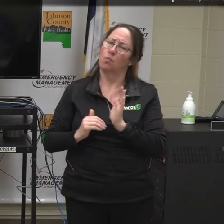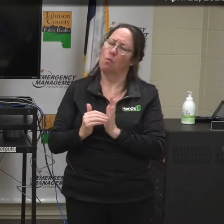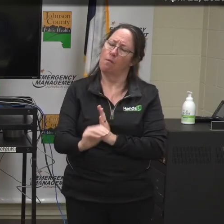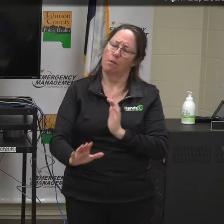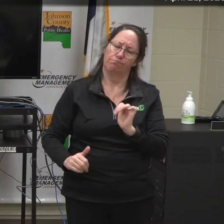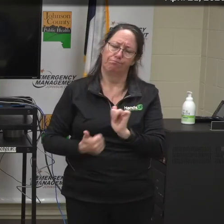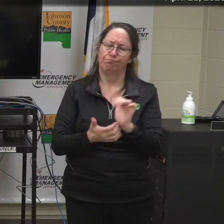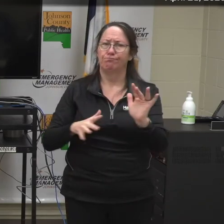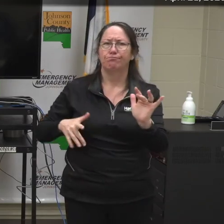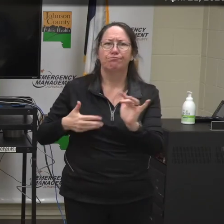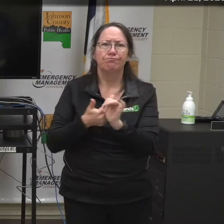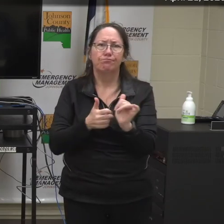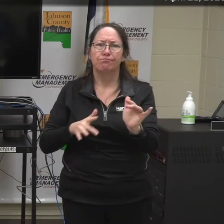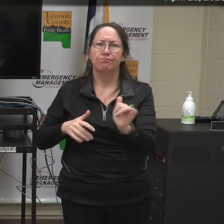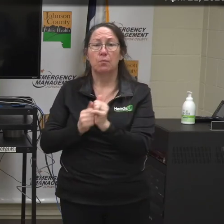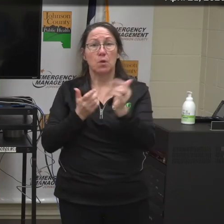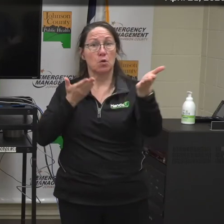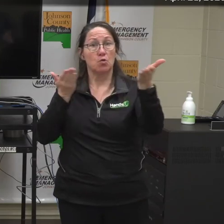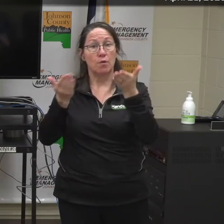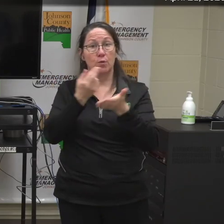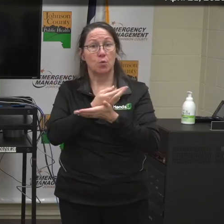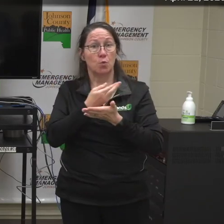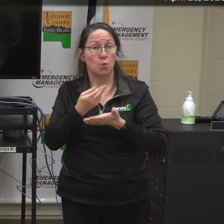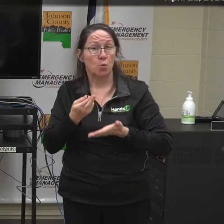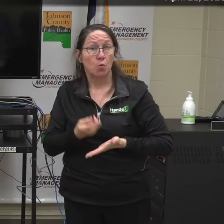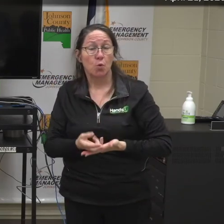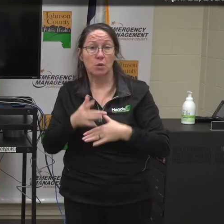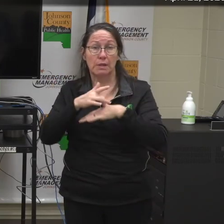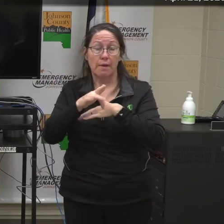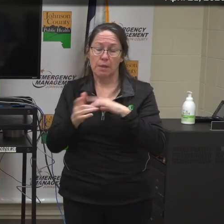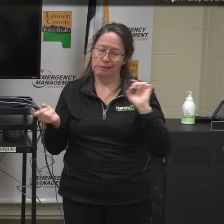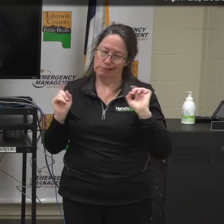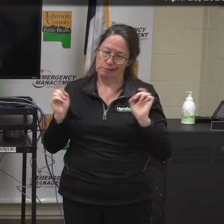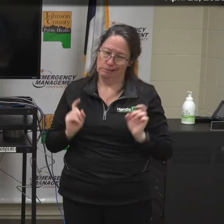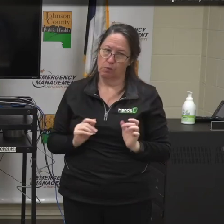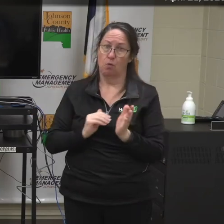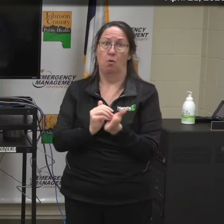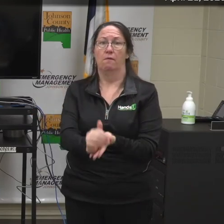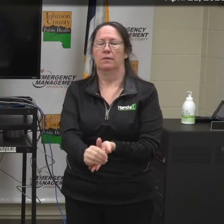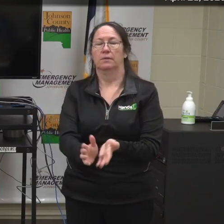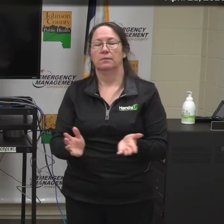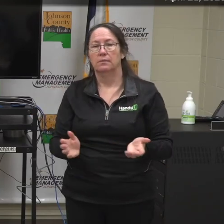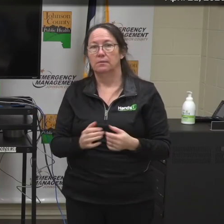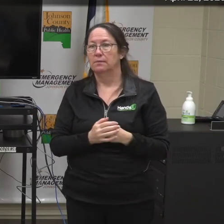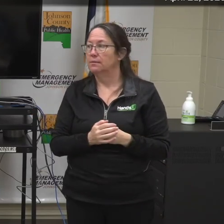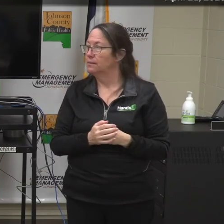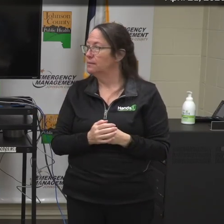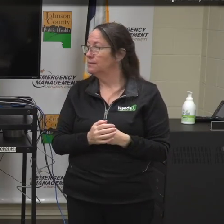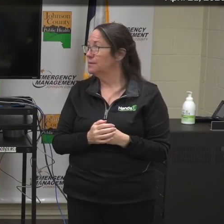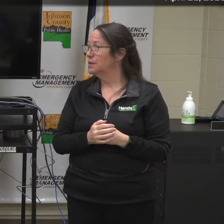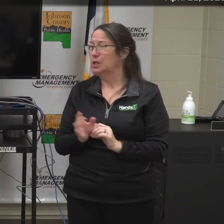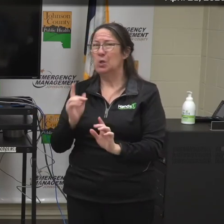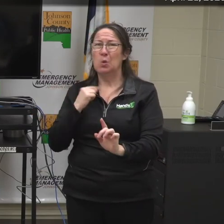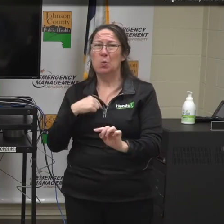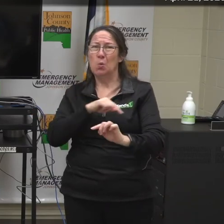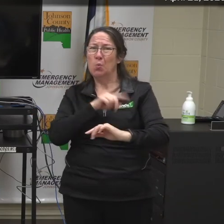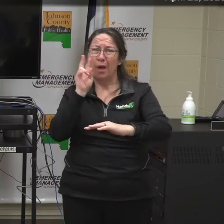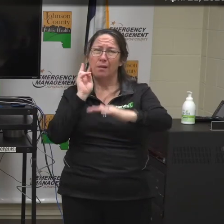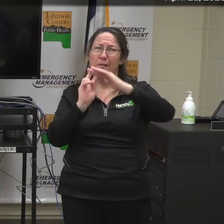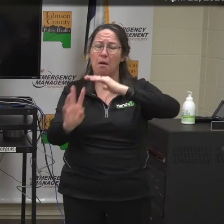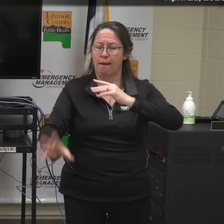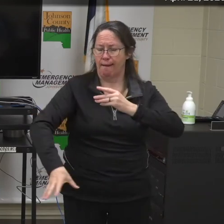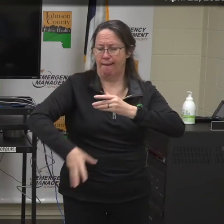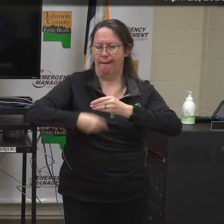basis. The services and resources available are changing rather frequently, and so we anticipate there'll be